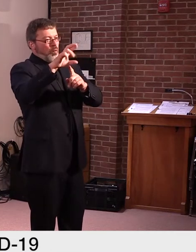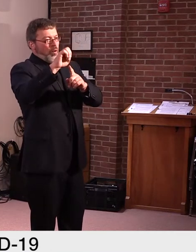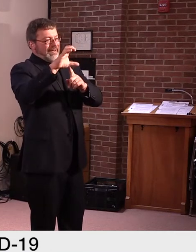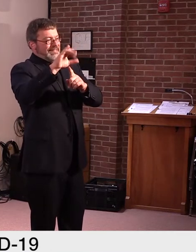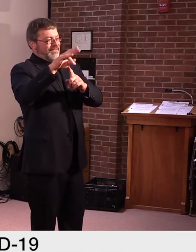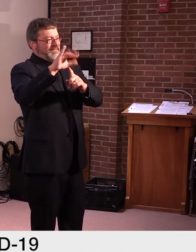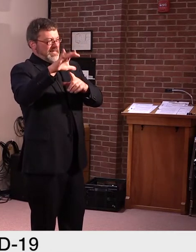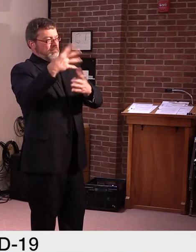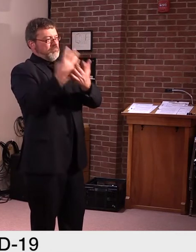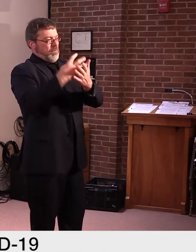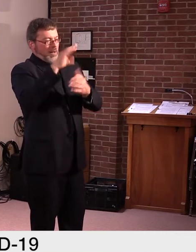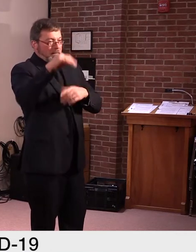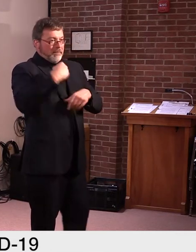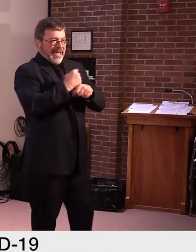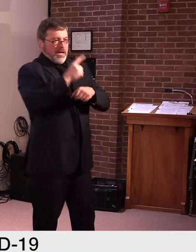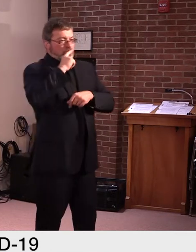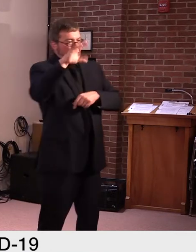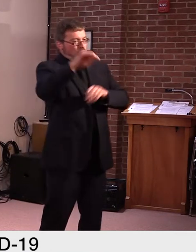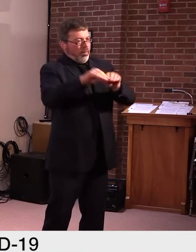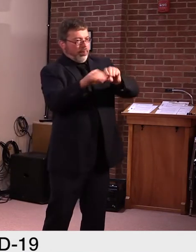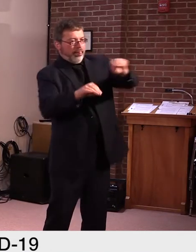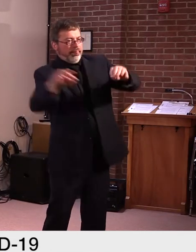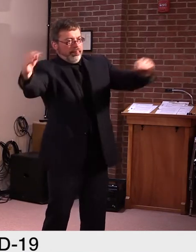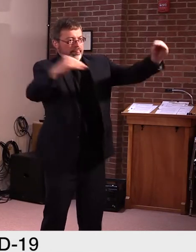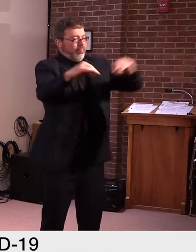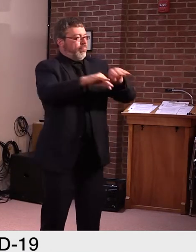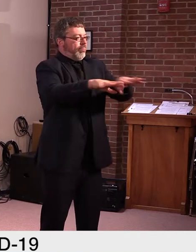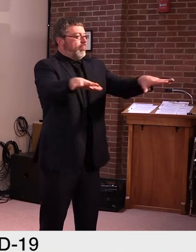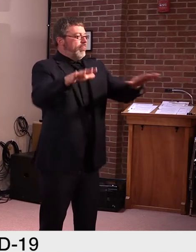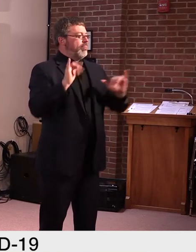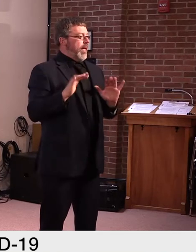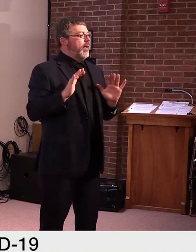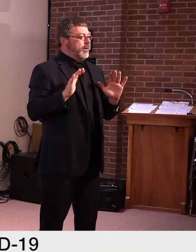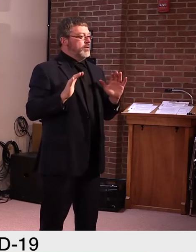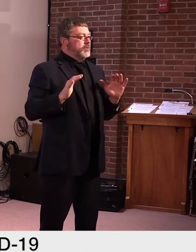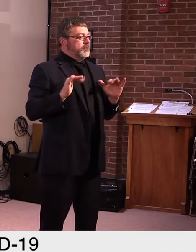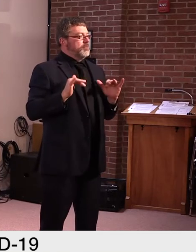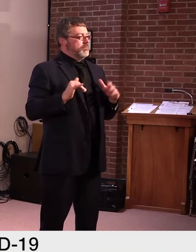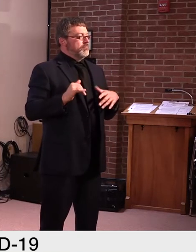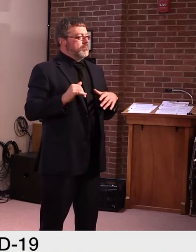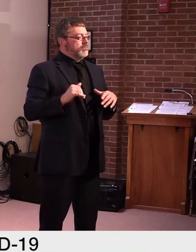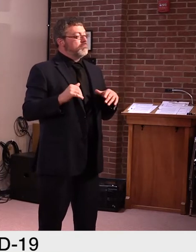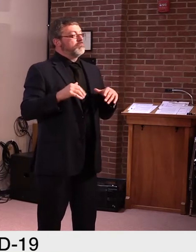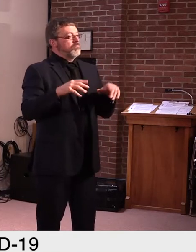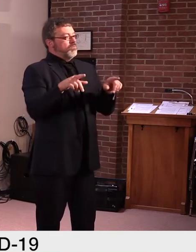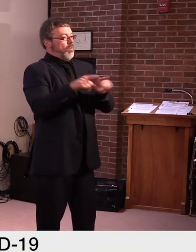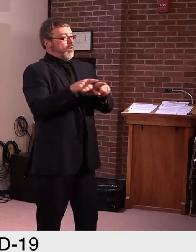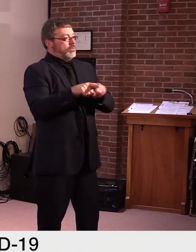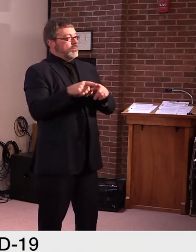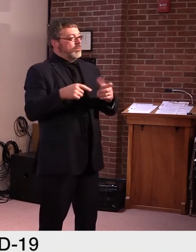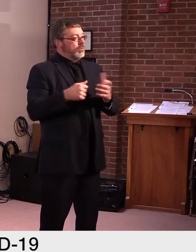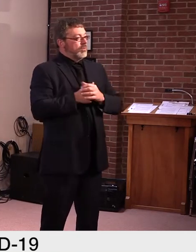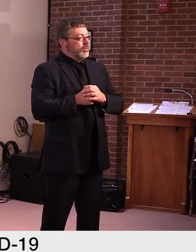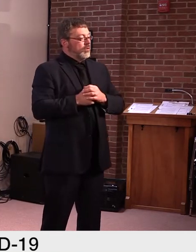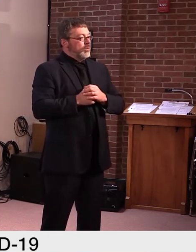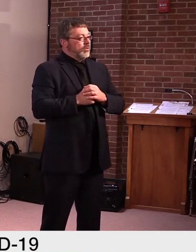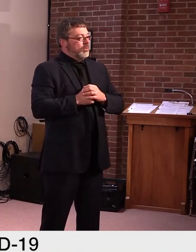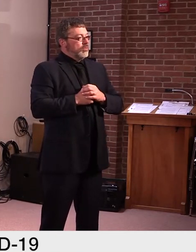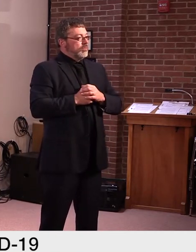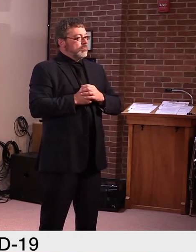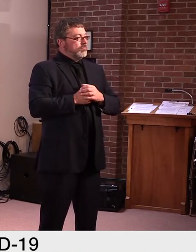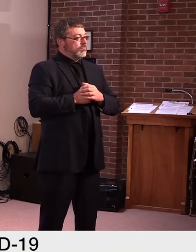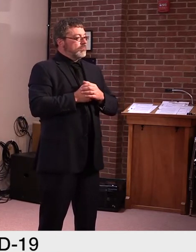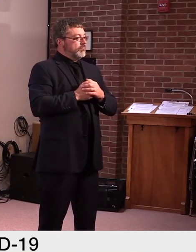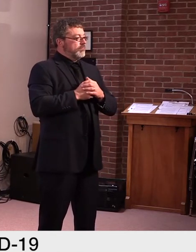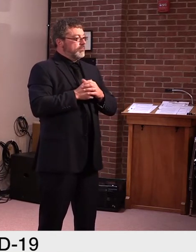from other parts of that, uh, facility. Uh, and we are also, um, linking, video